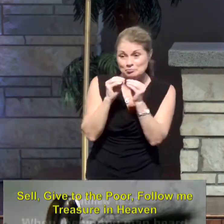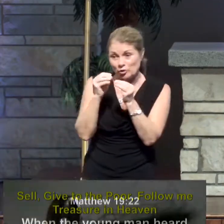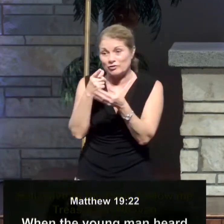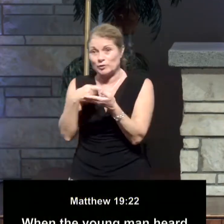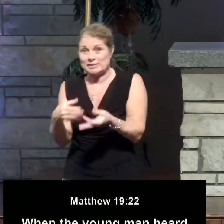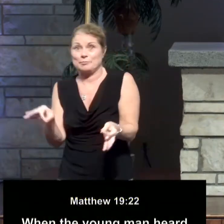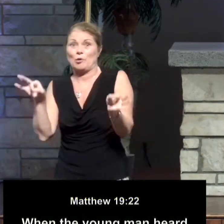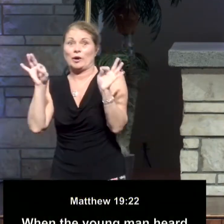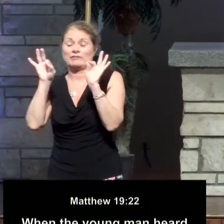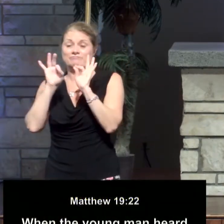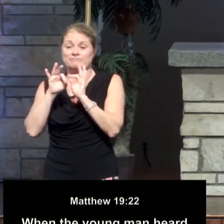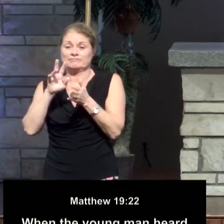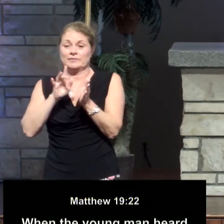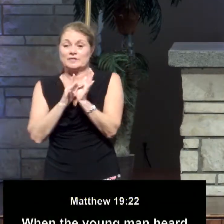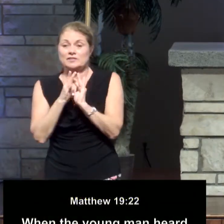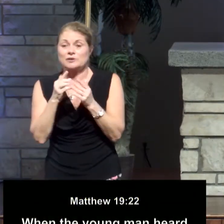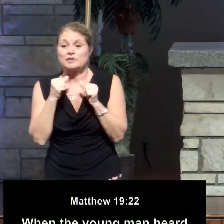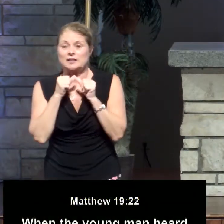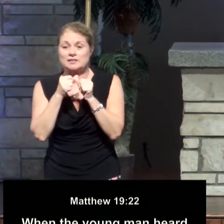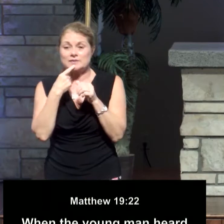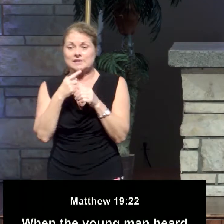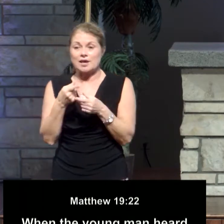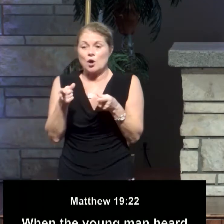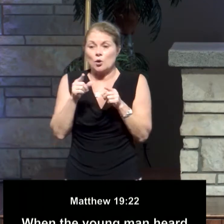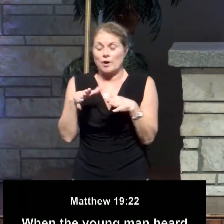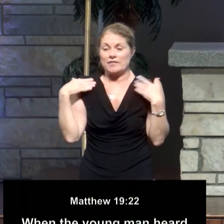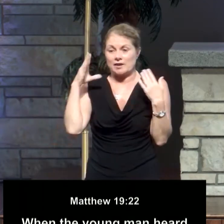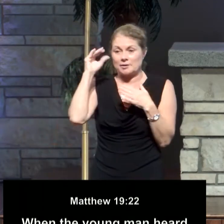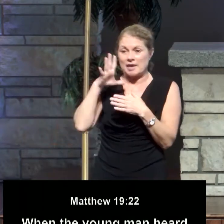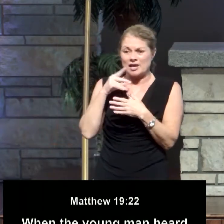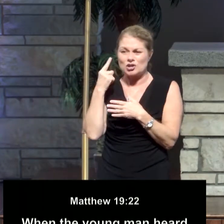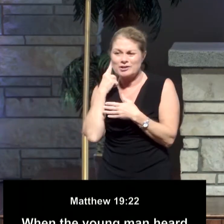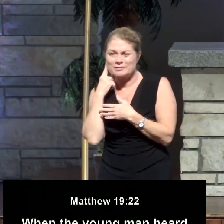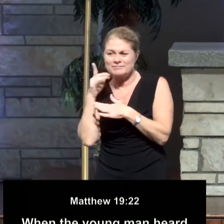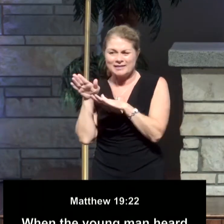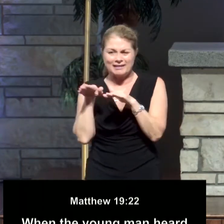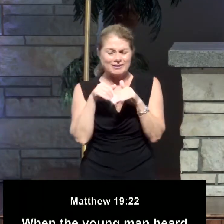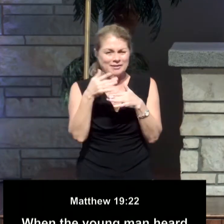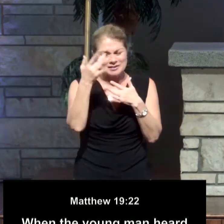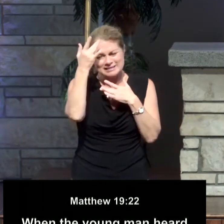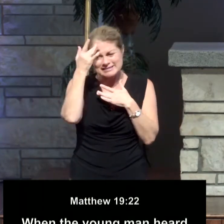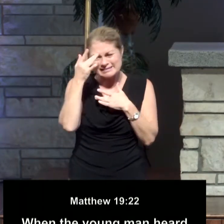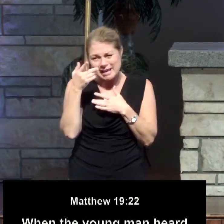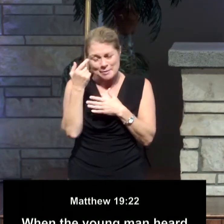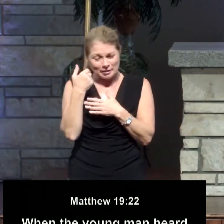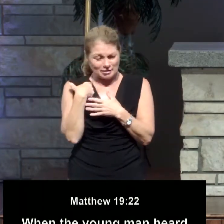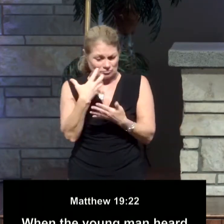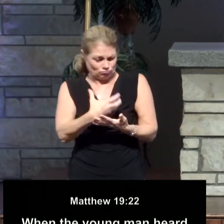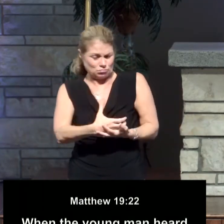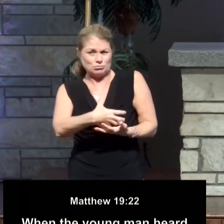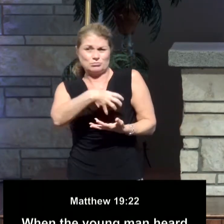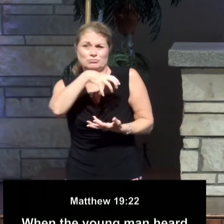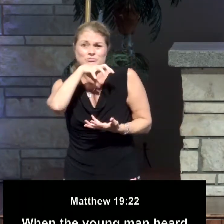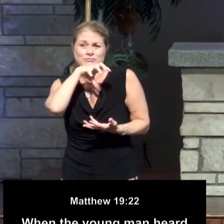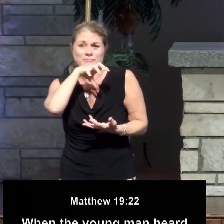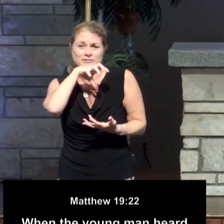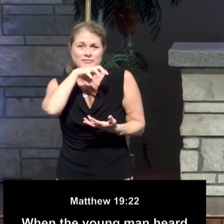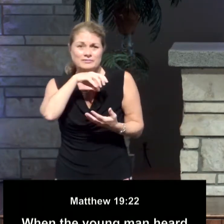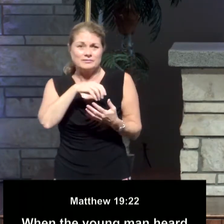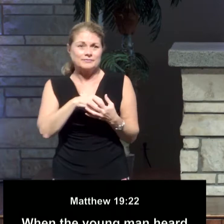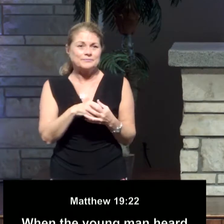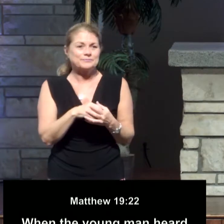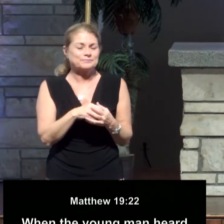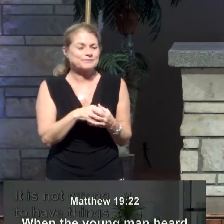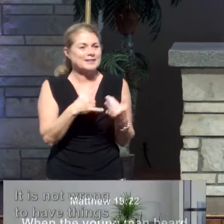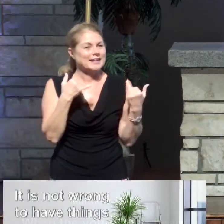matter. The scripture goes on to say, when the young man heard this, he went away sad because he had great wealth. Now,